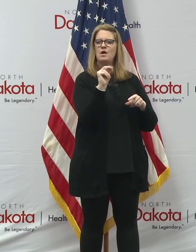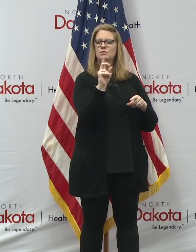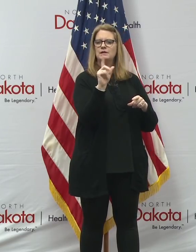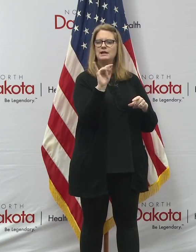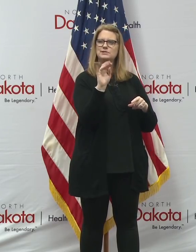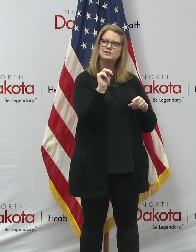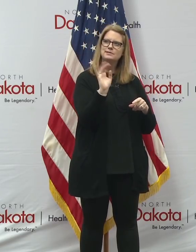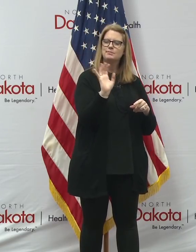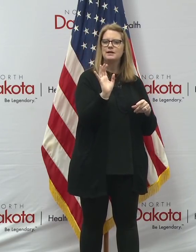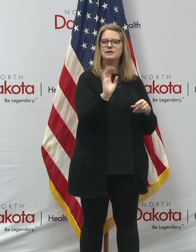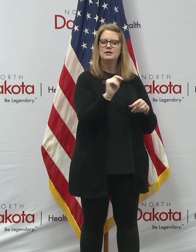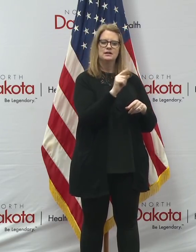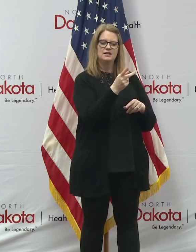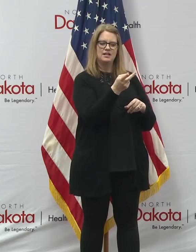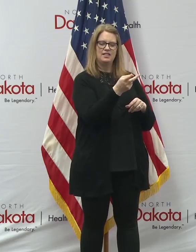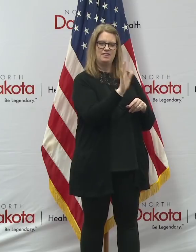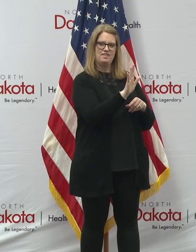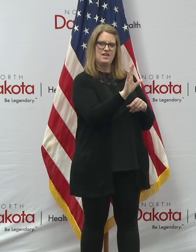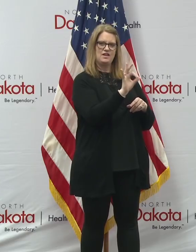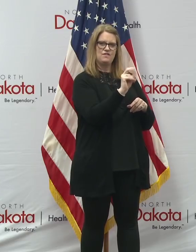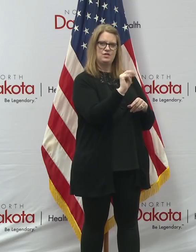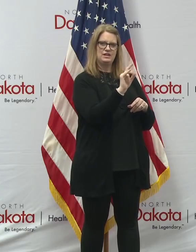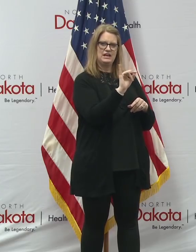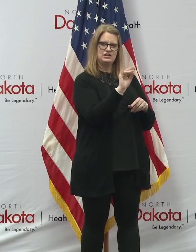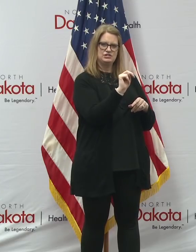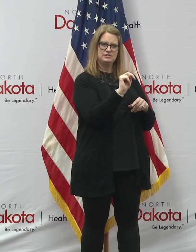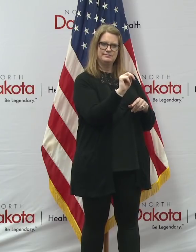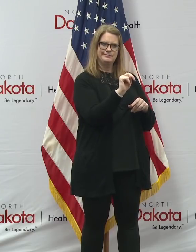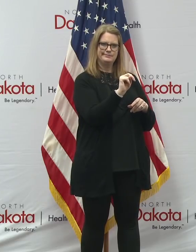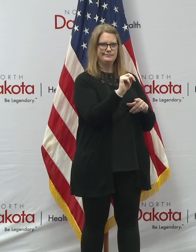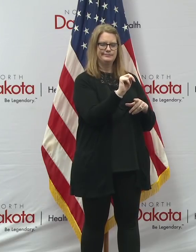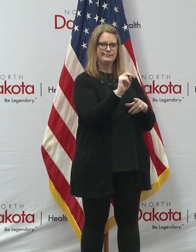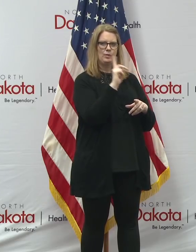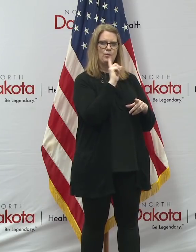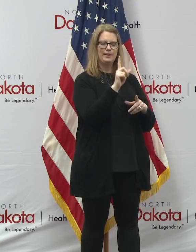uh, the Bill and Melinda Gates Foundation as one of the top, uh,